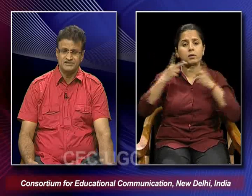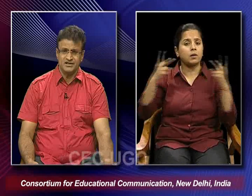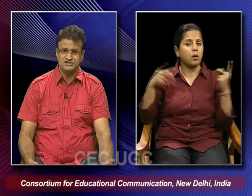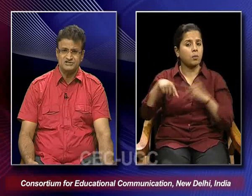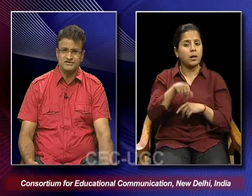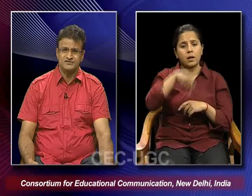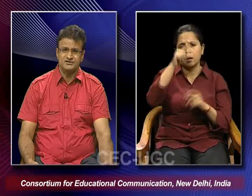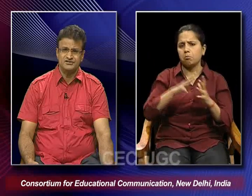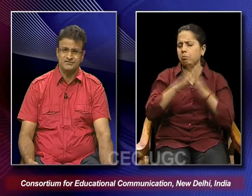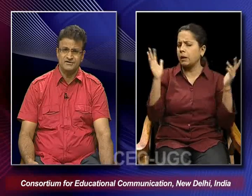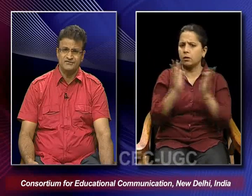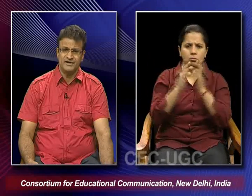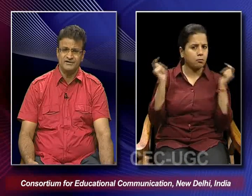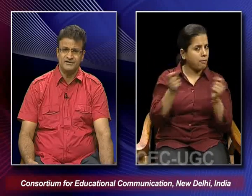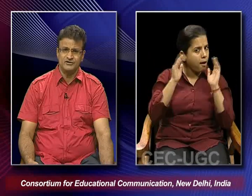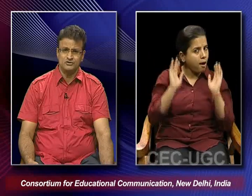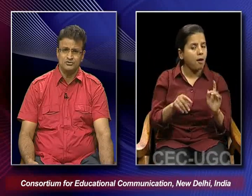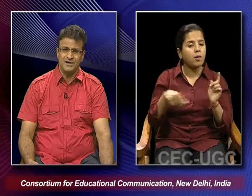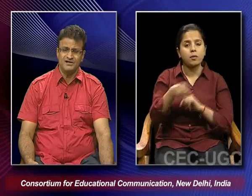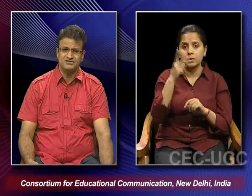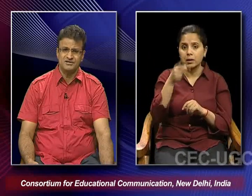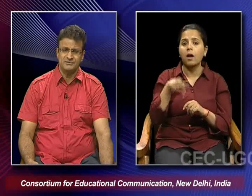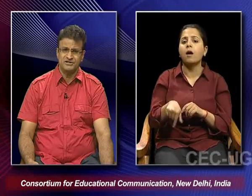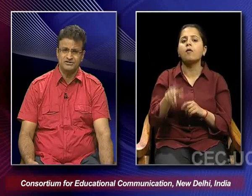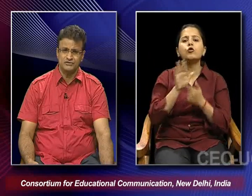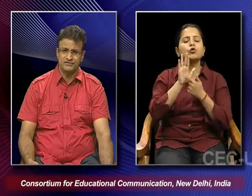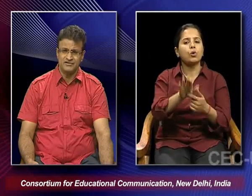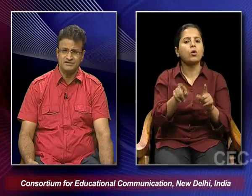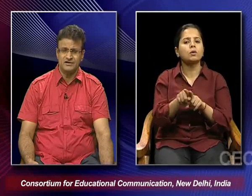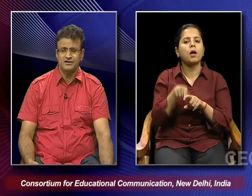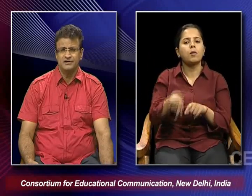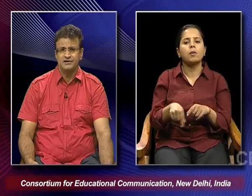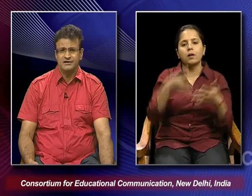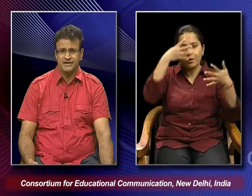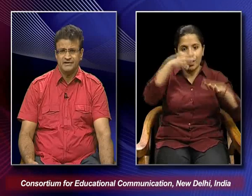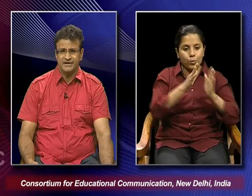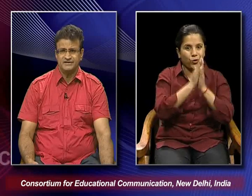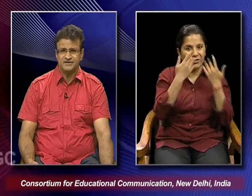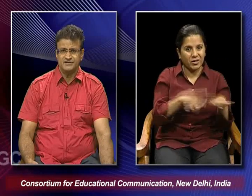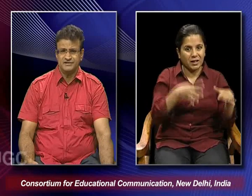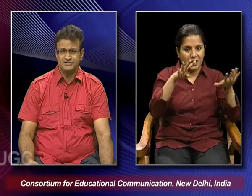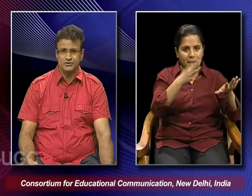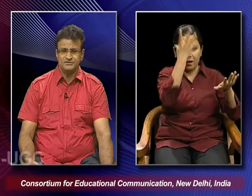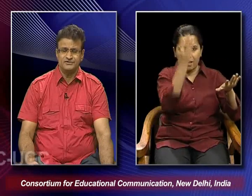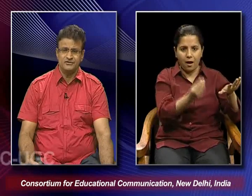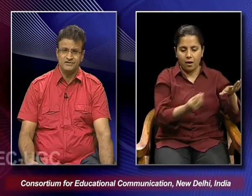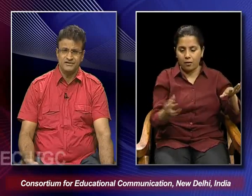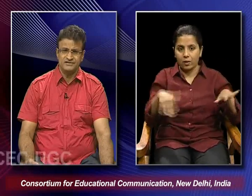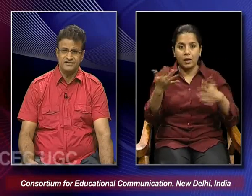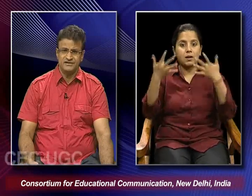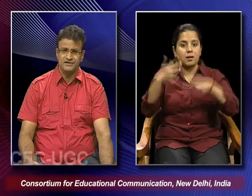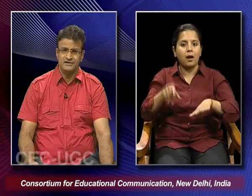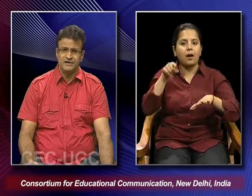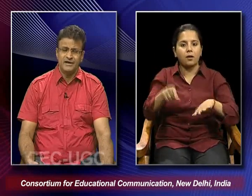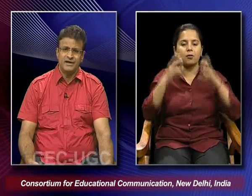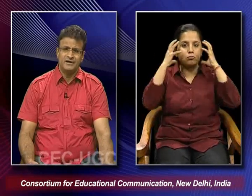India's largest festivals and we find that it also marks the culmination of Navaratra nine nights and is observed on the tenth